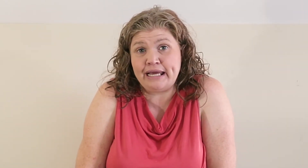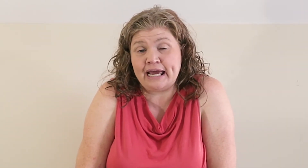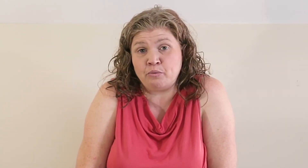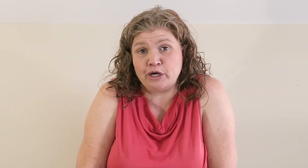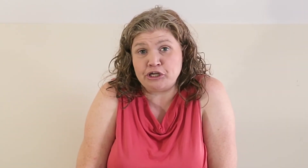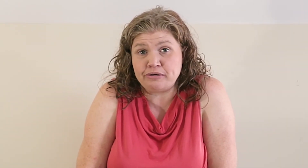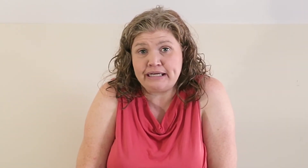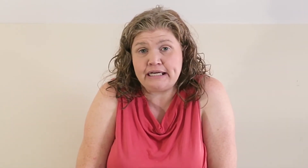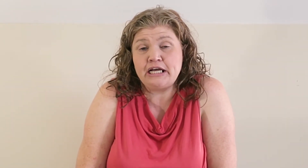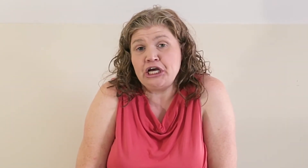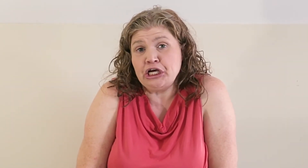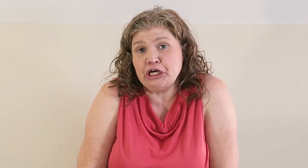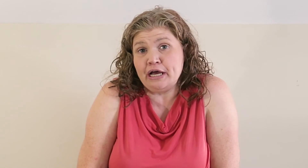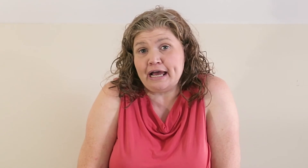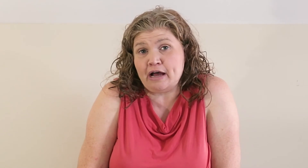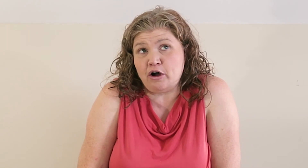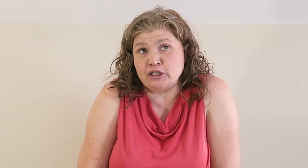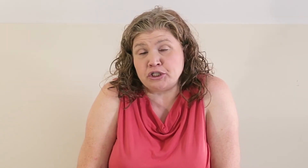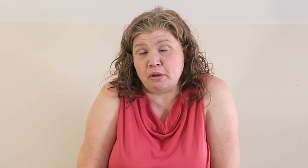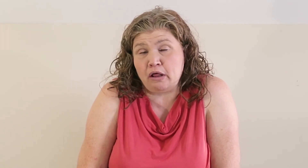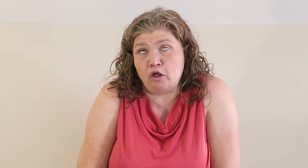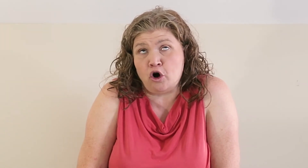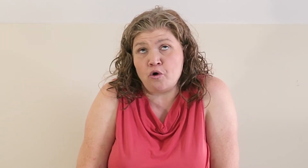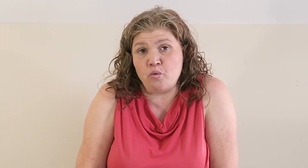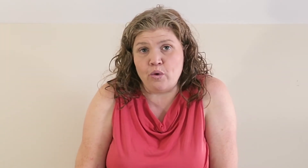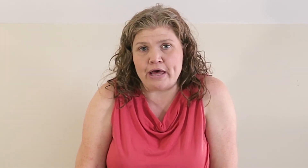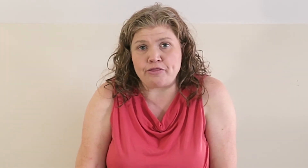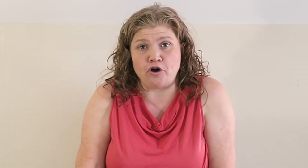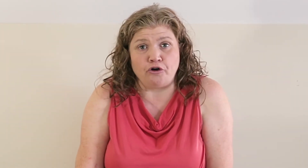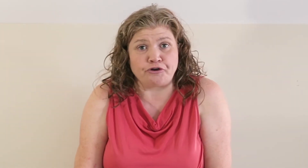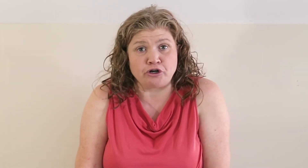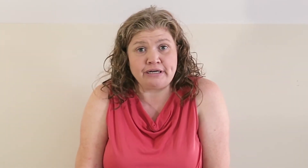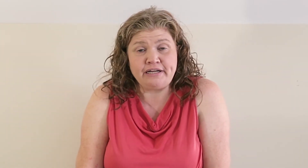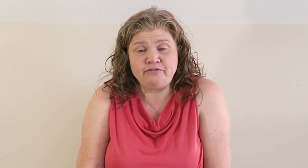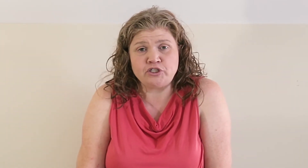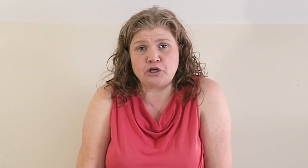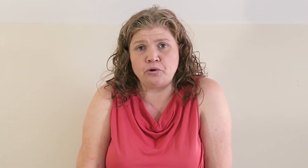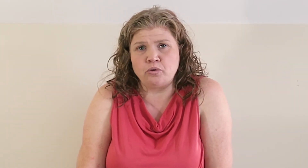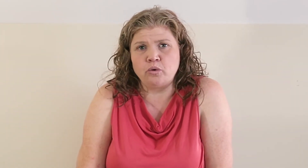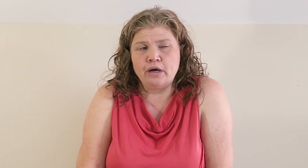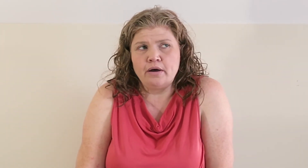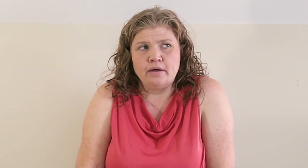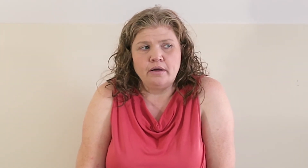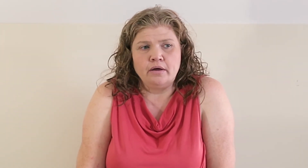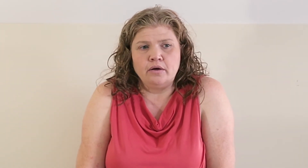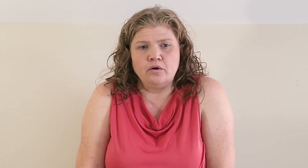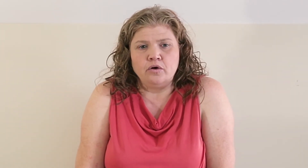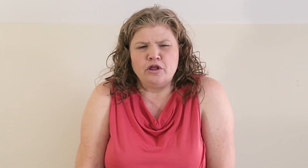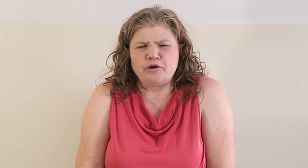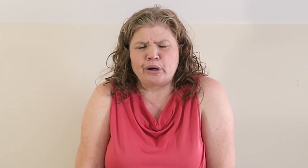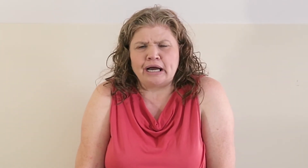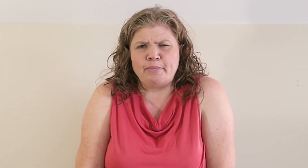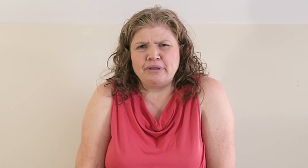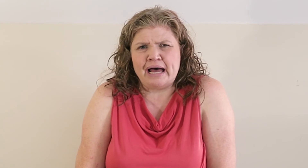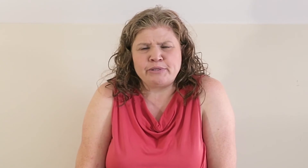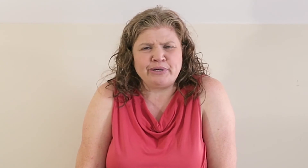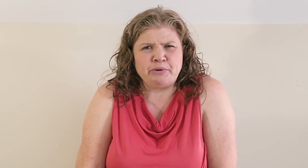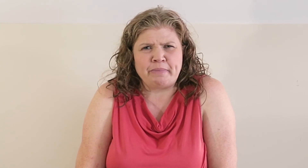week and what you need is along with alternatives. So there were a couple labs that we did with